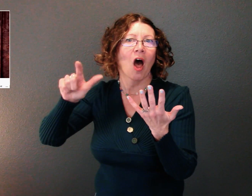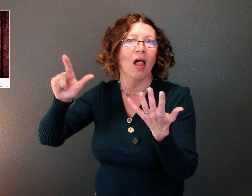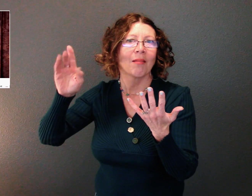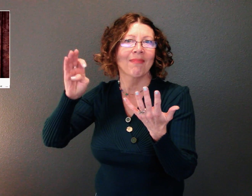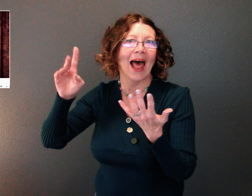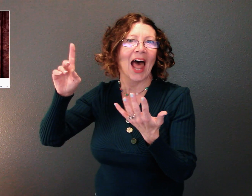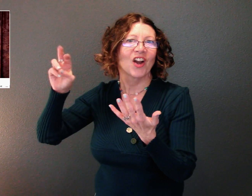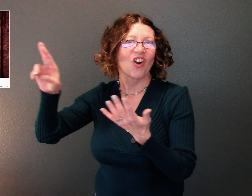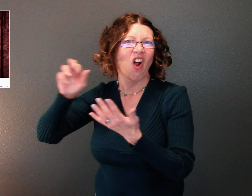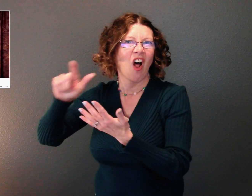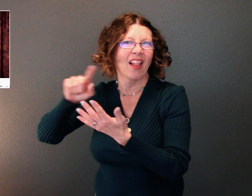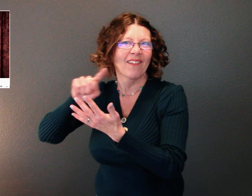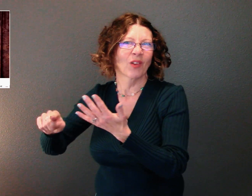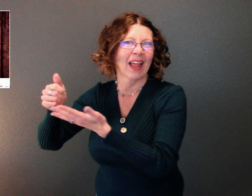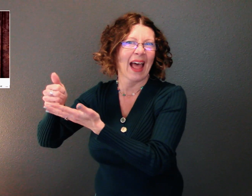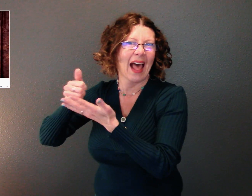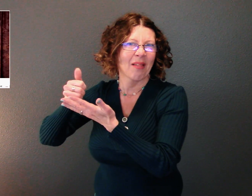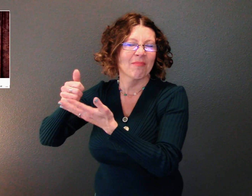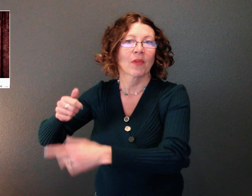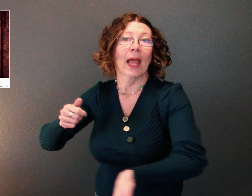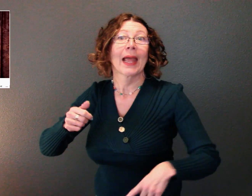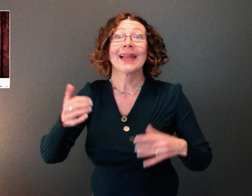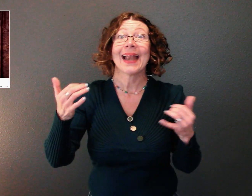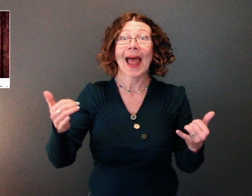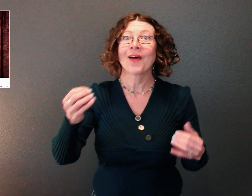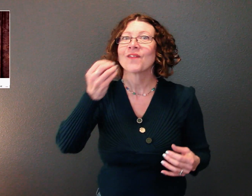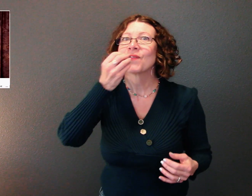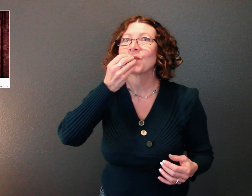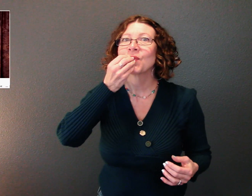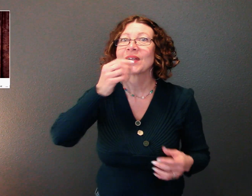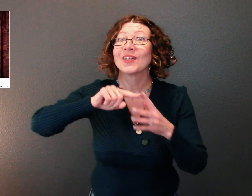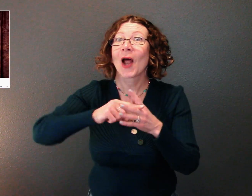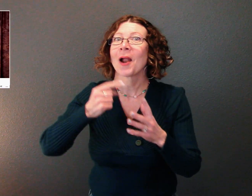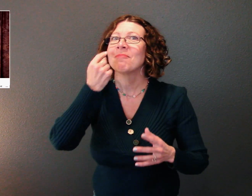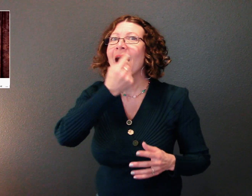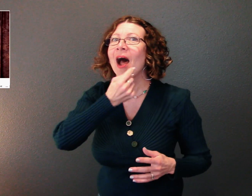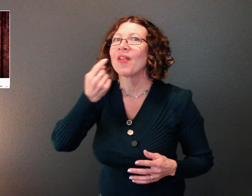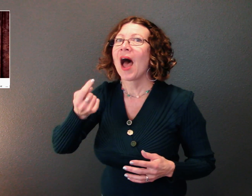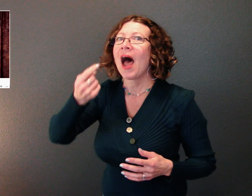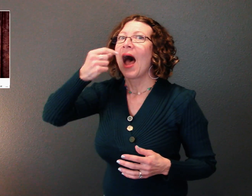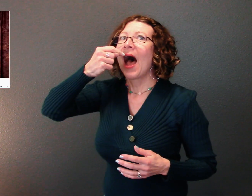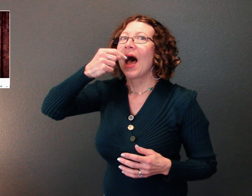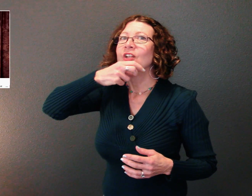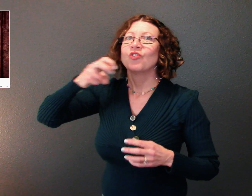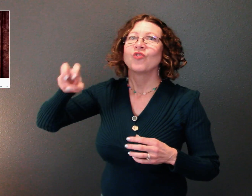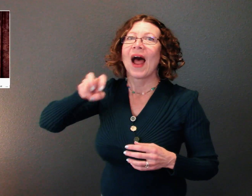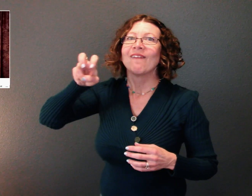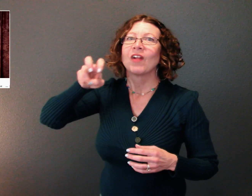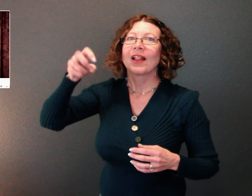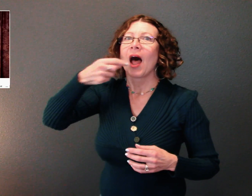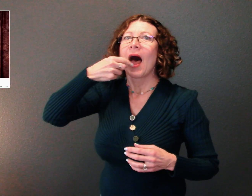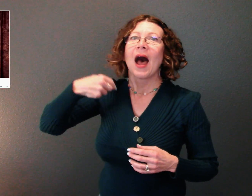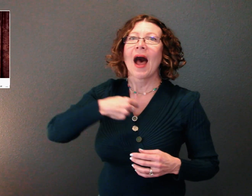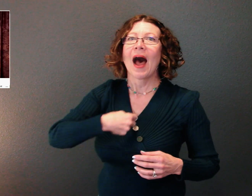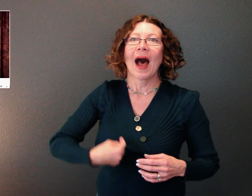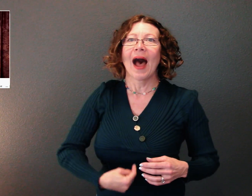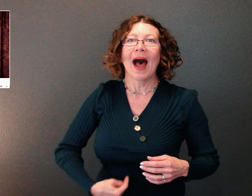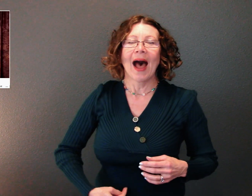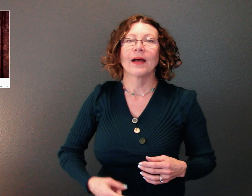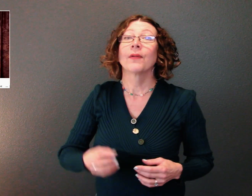food as it food or beverages as it starts in the mouth and travels through the digestive system. Food or beverages